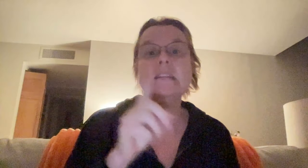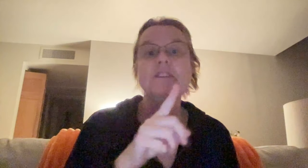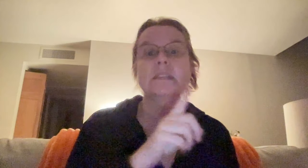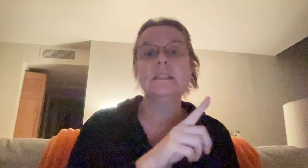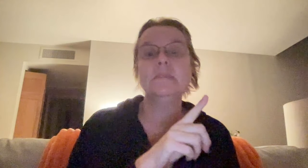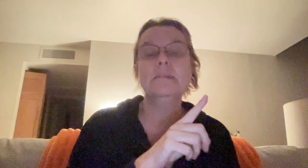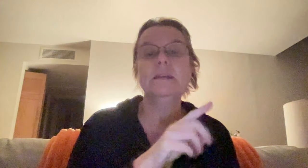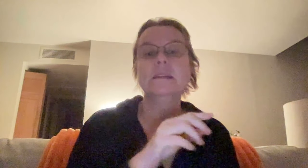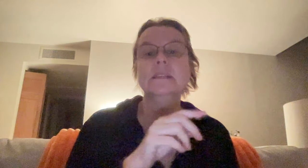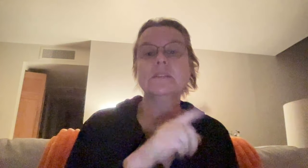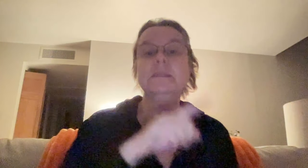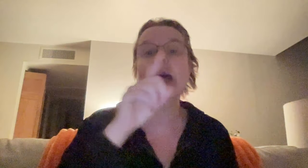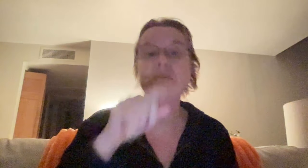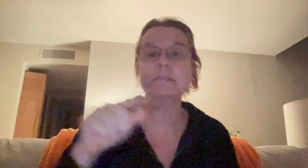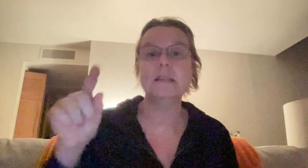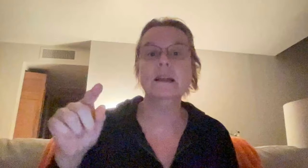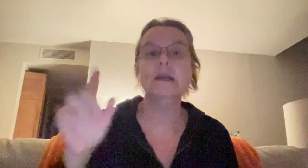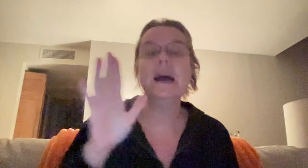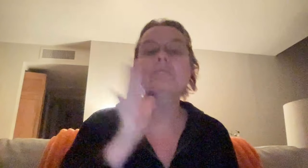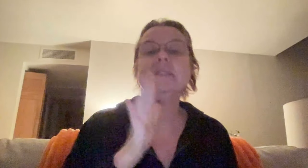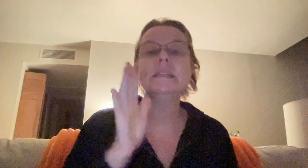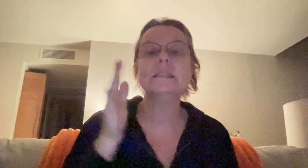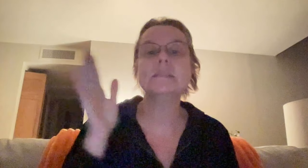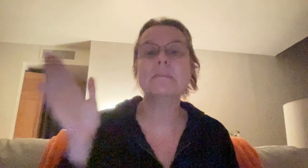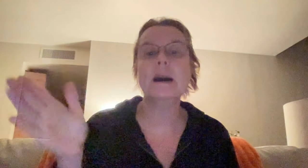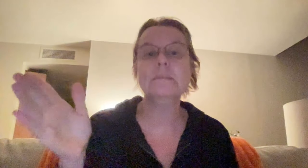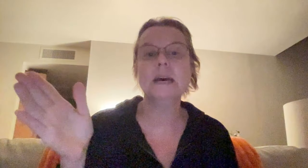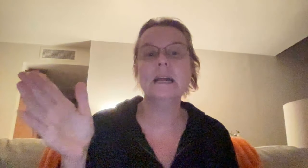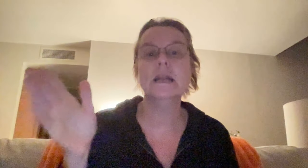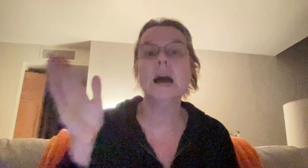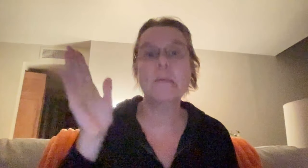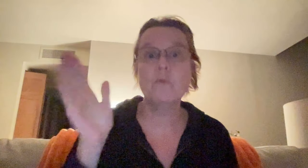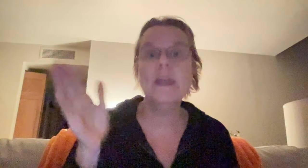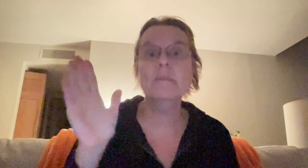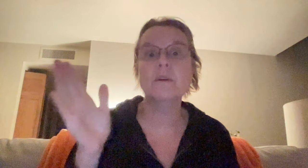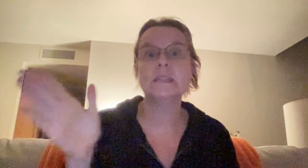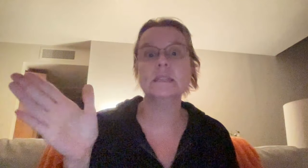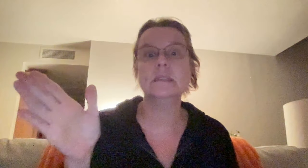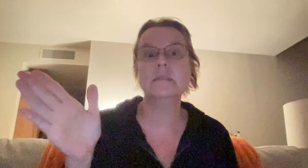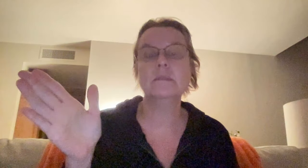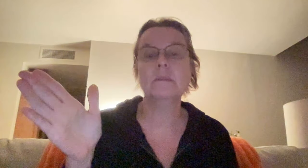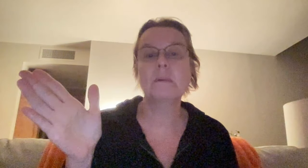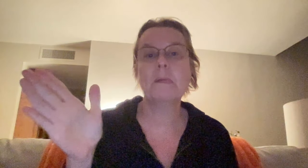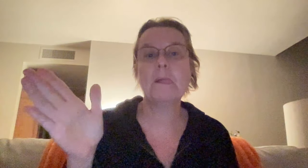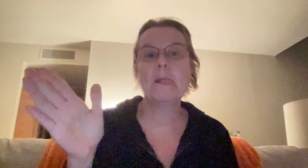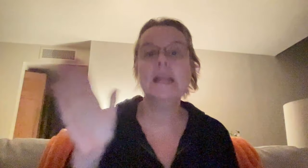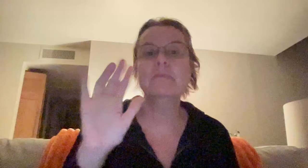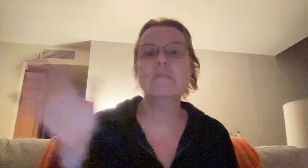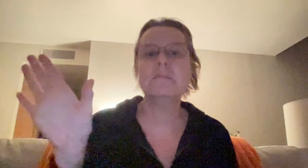interesting to me, because there's been times in my life, I would say since my mom died, I'm way more sensitive. And probably